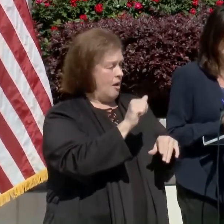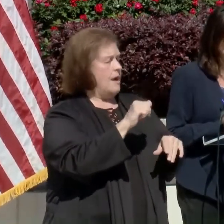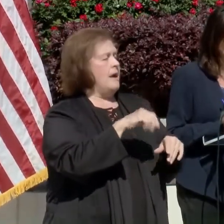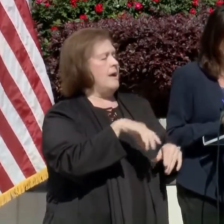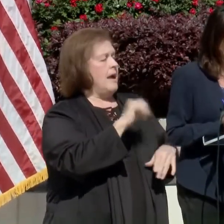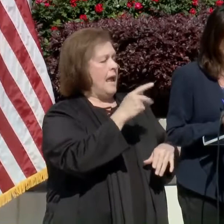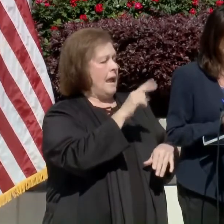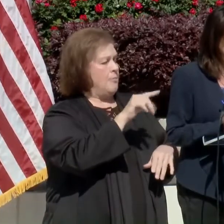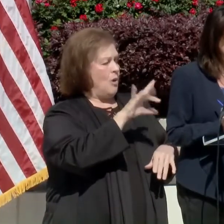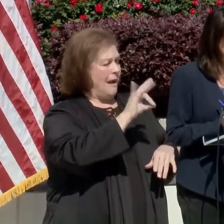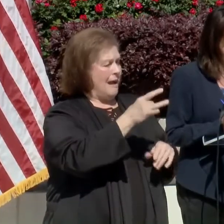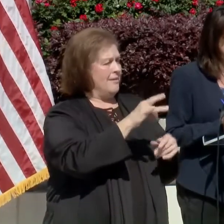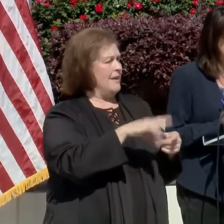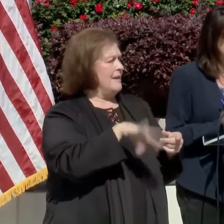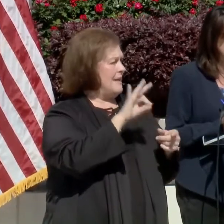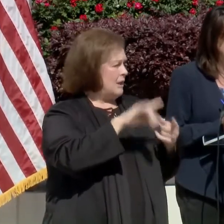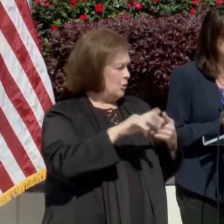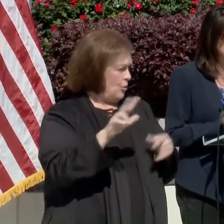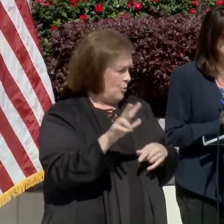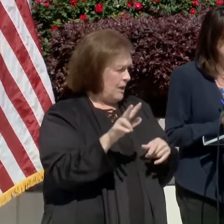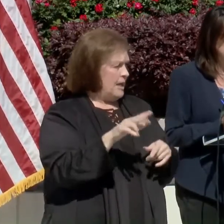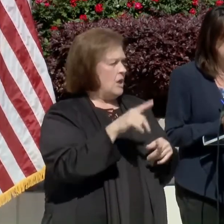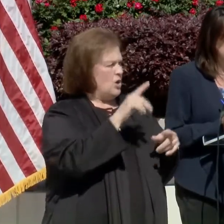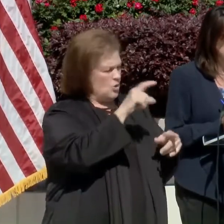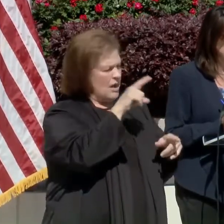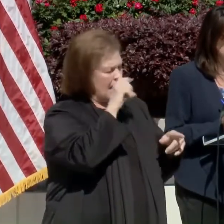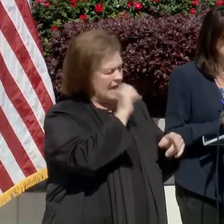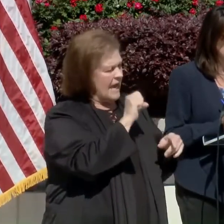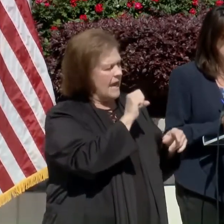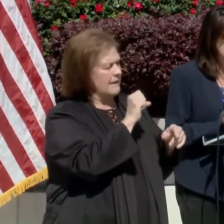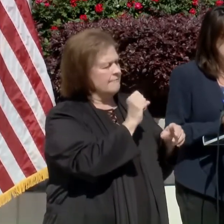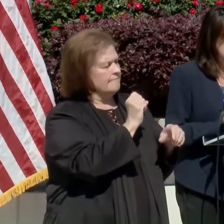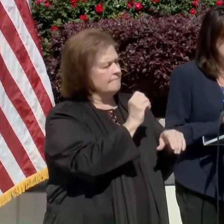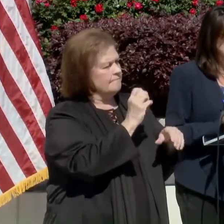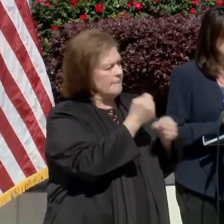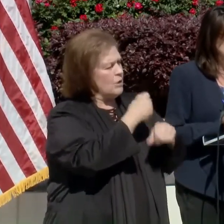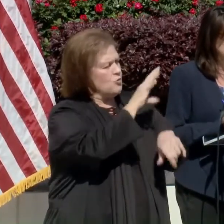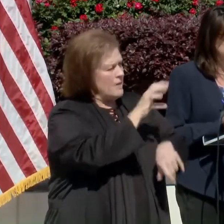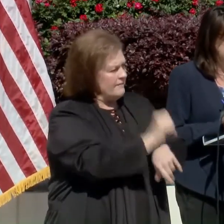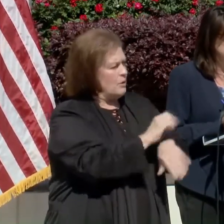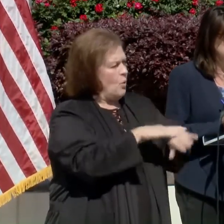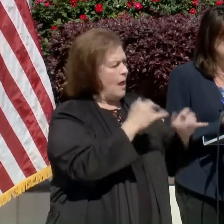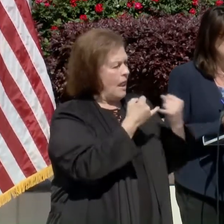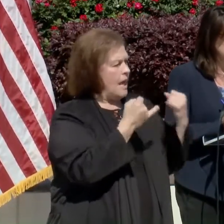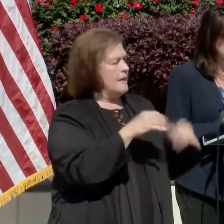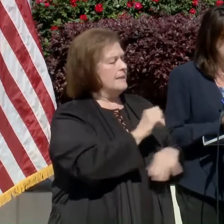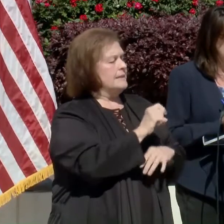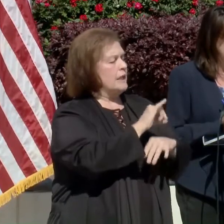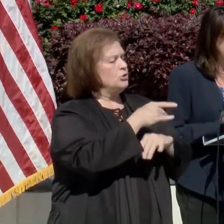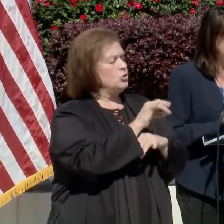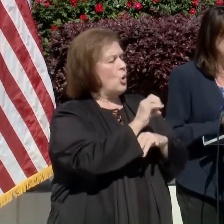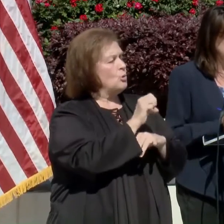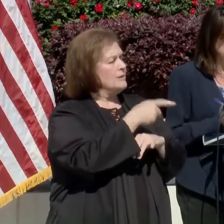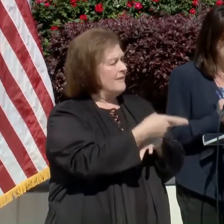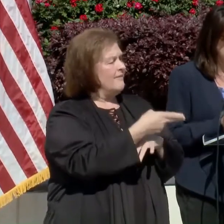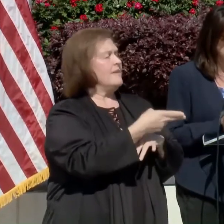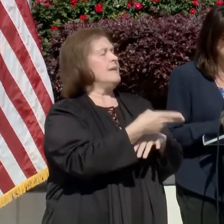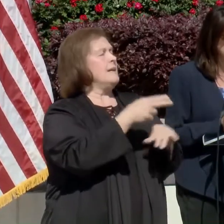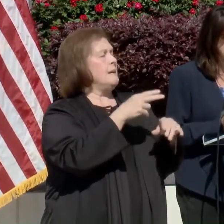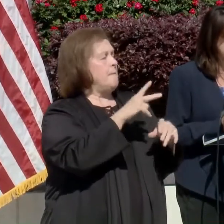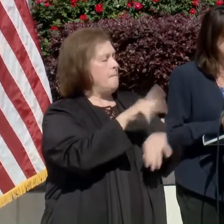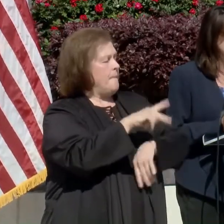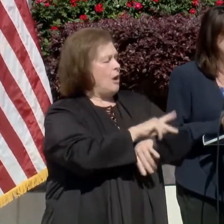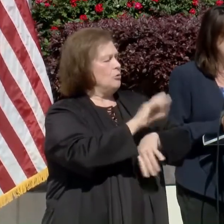to 3 and you need to go online and or via phone and make that reservation. Saint Joseph Baptist Church in Marrero in partnership with